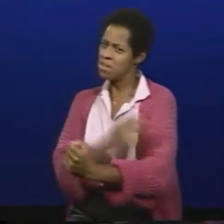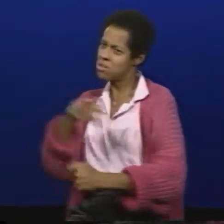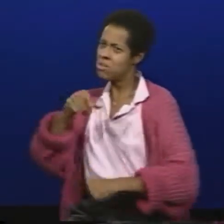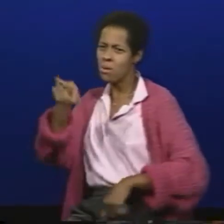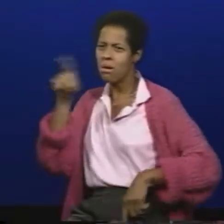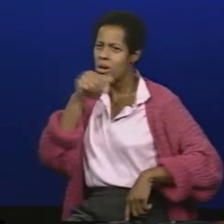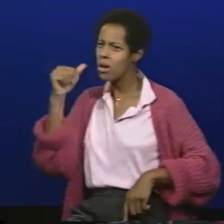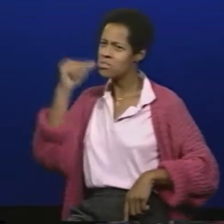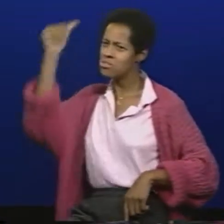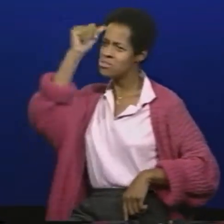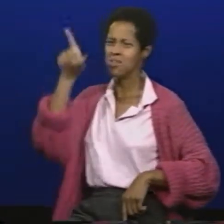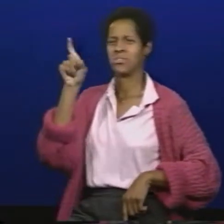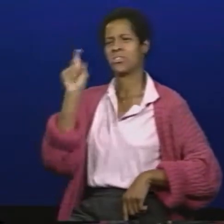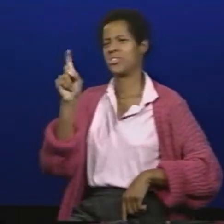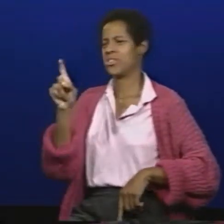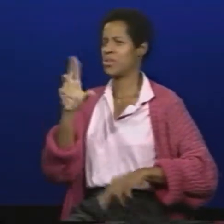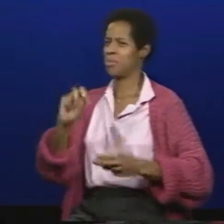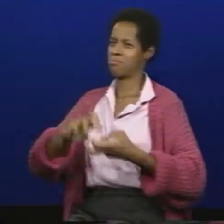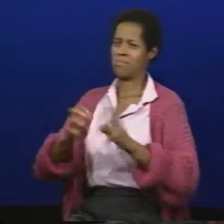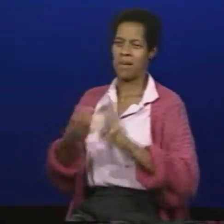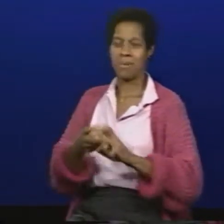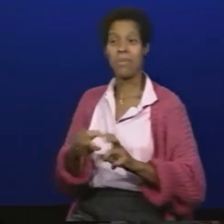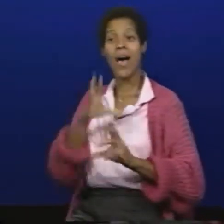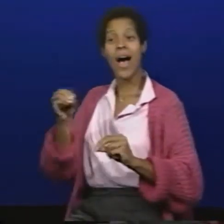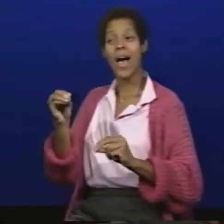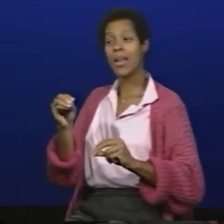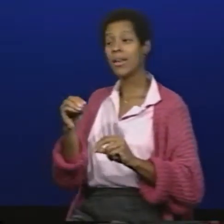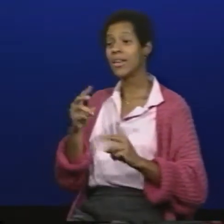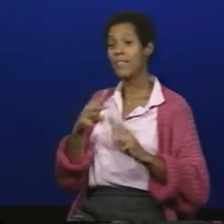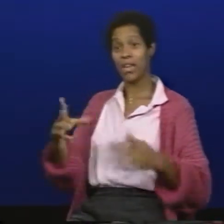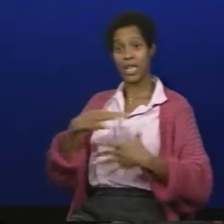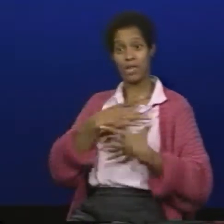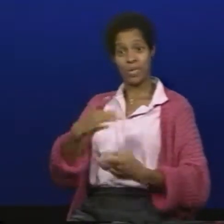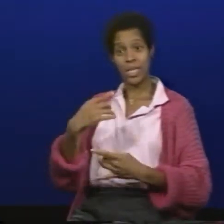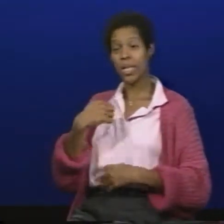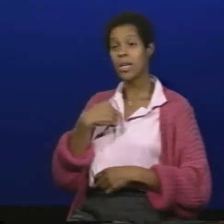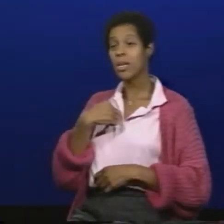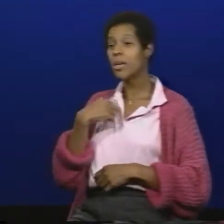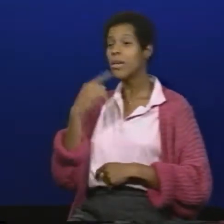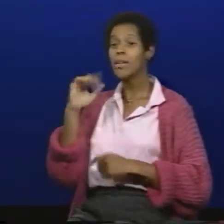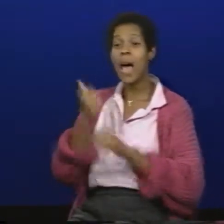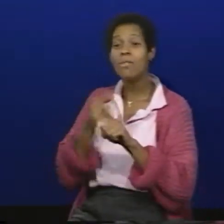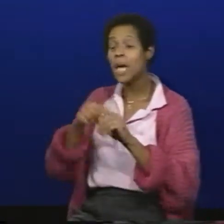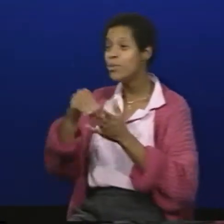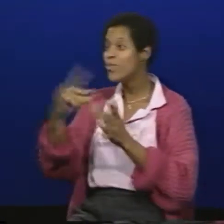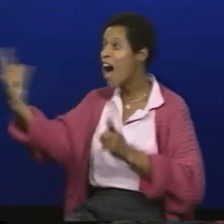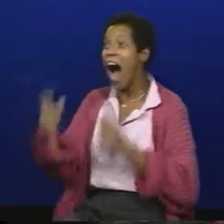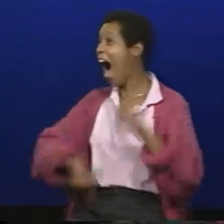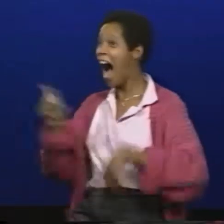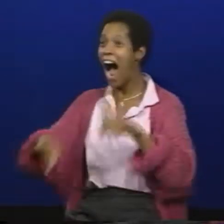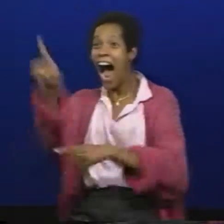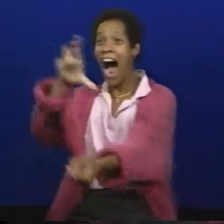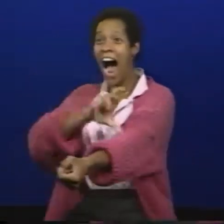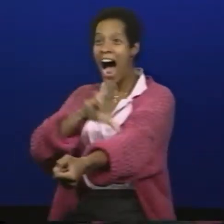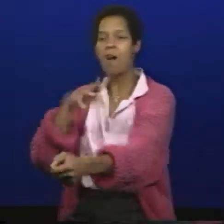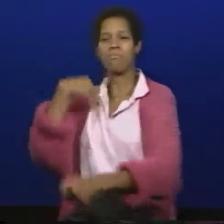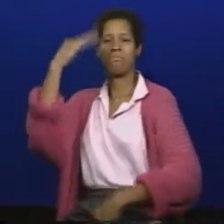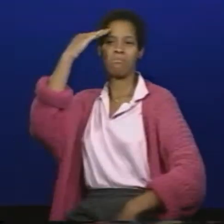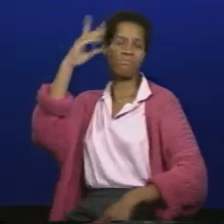it when I came back here to Gallaudet I did adopt my old name sign back the S on my elbow